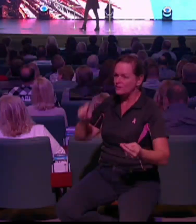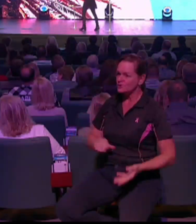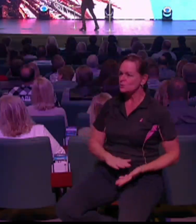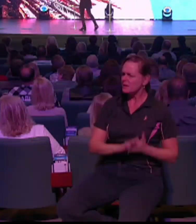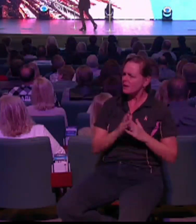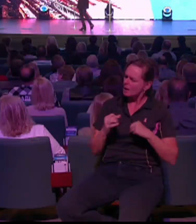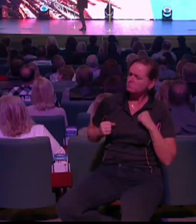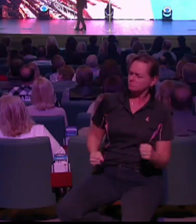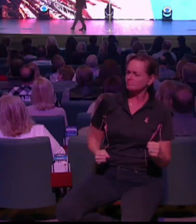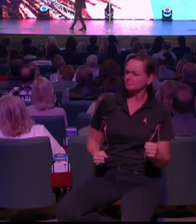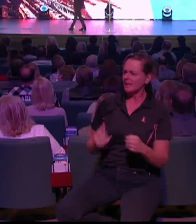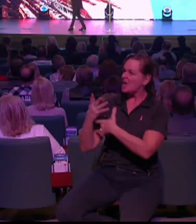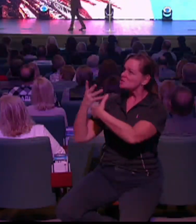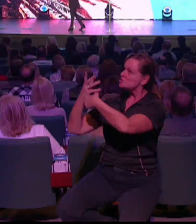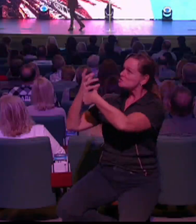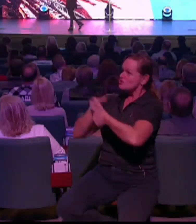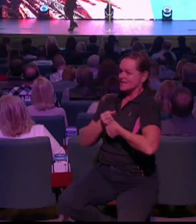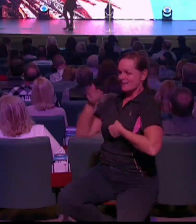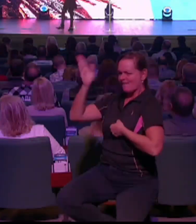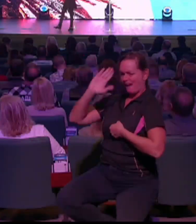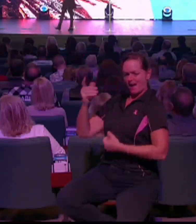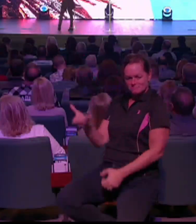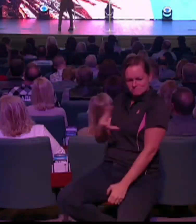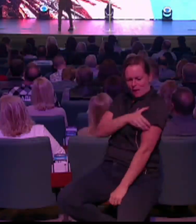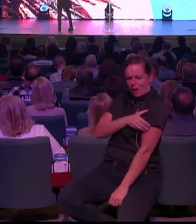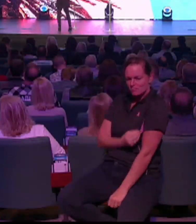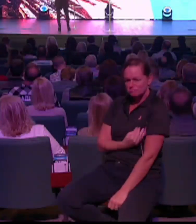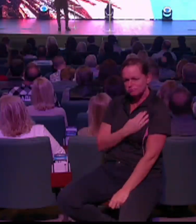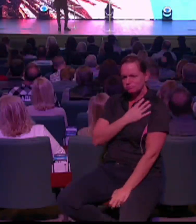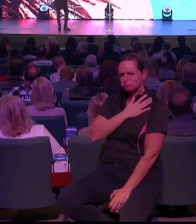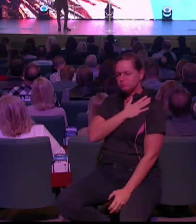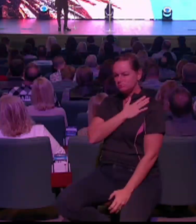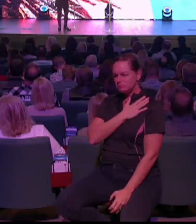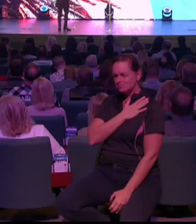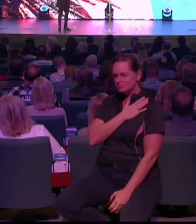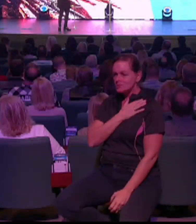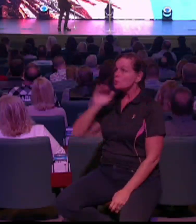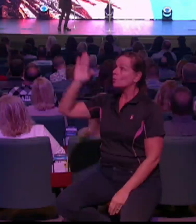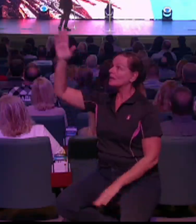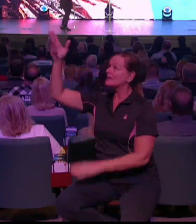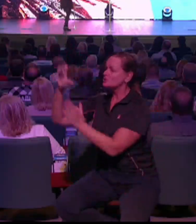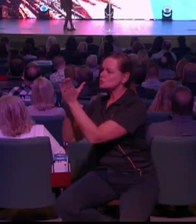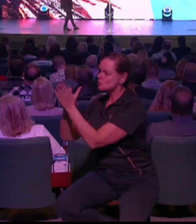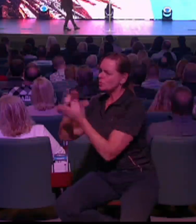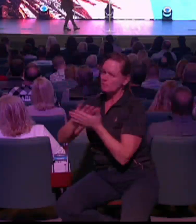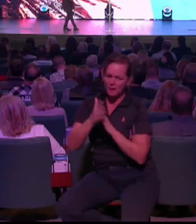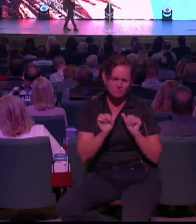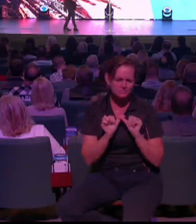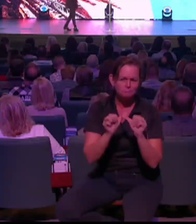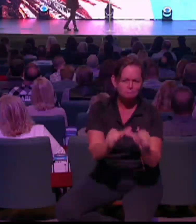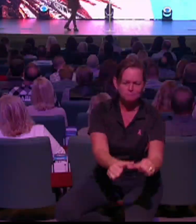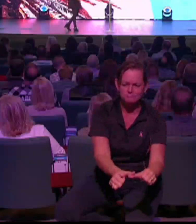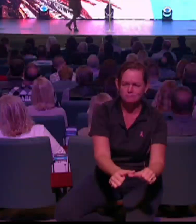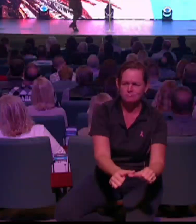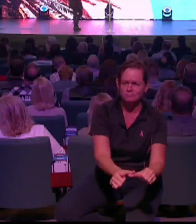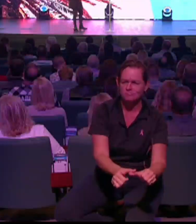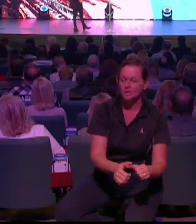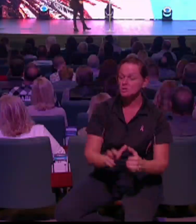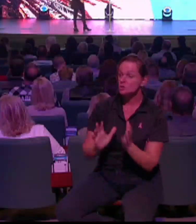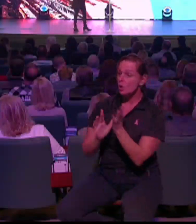is not a river. Truth is a rock. And truth is not a what. Truth is a who. Jesus is truth. And